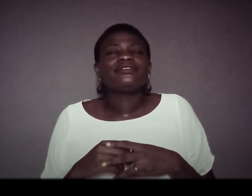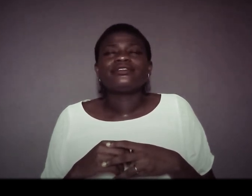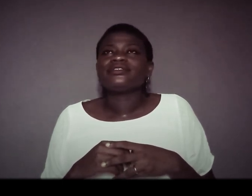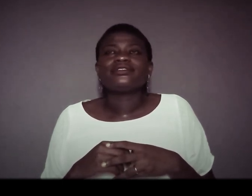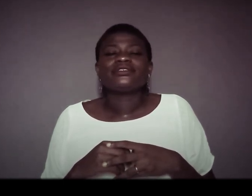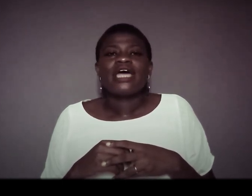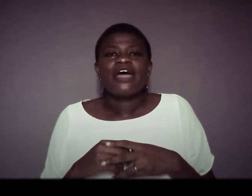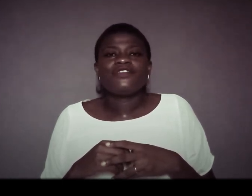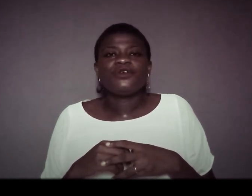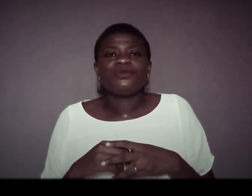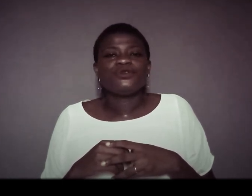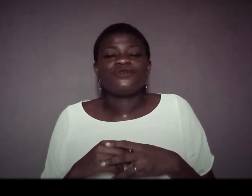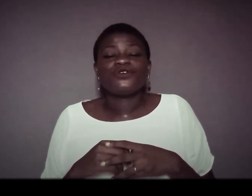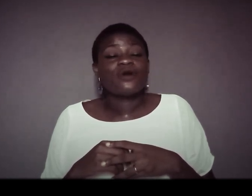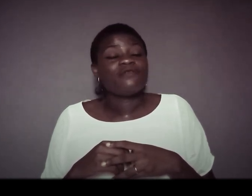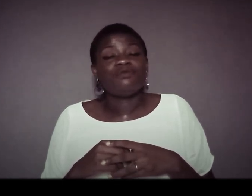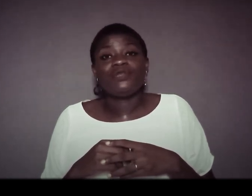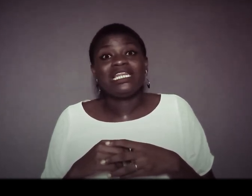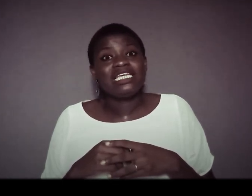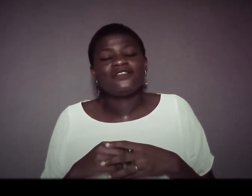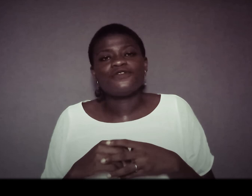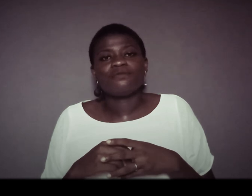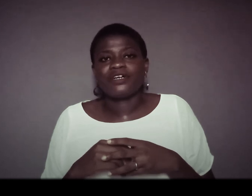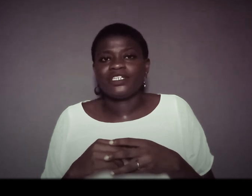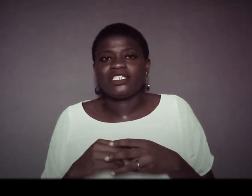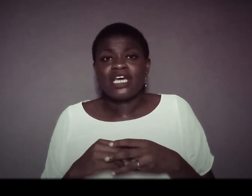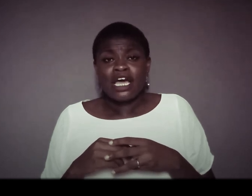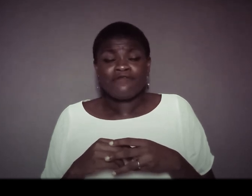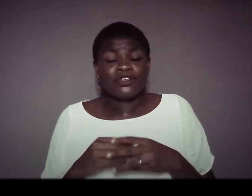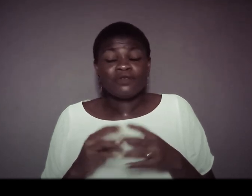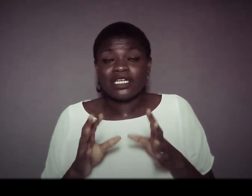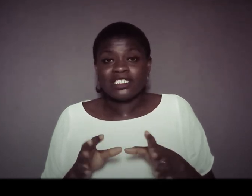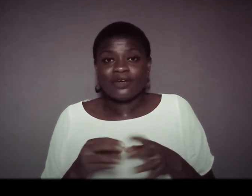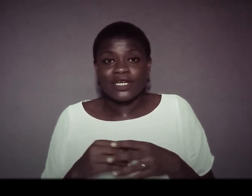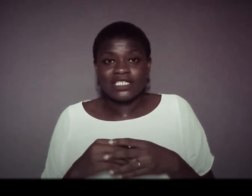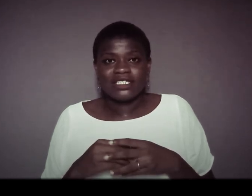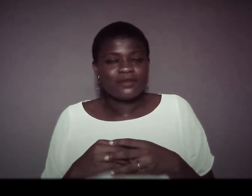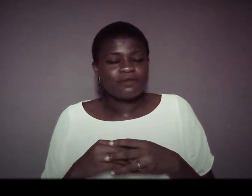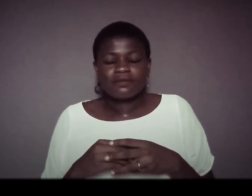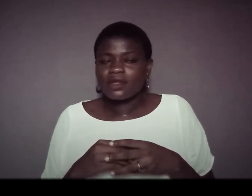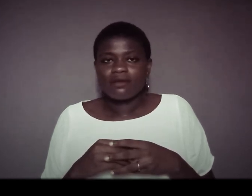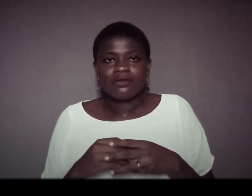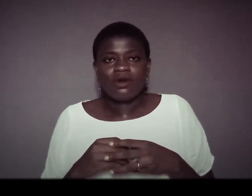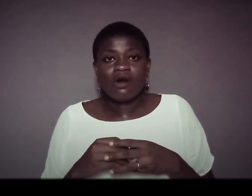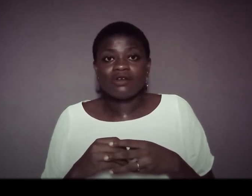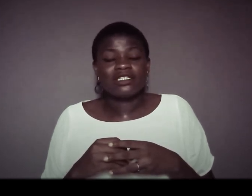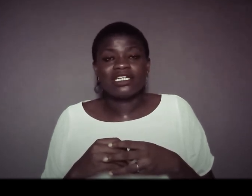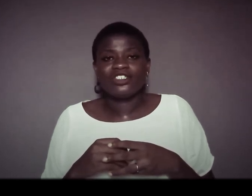everything will be beautiful you have a blissful marriage and for those planning their weddings congratulations